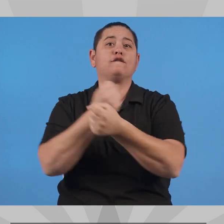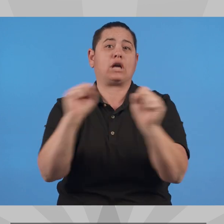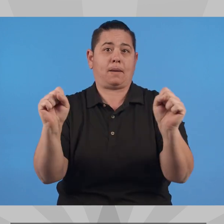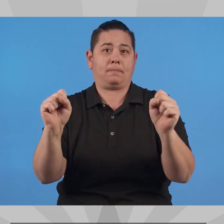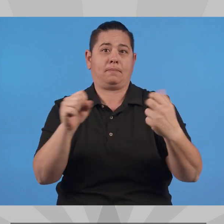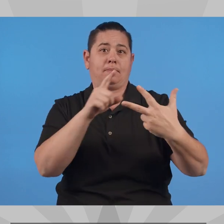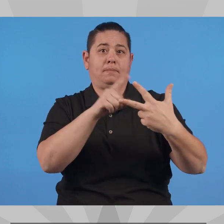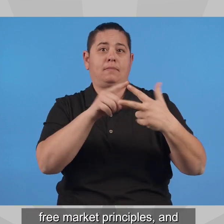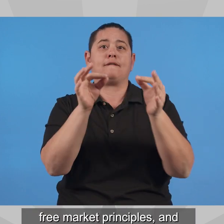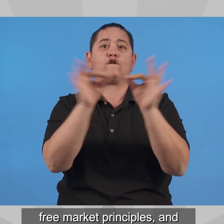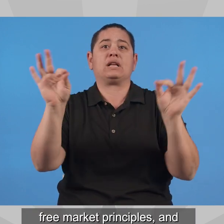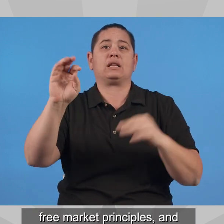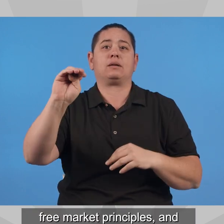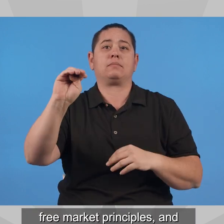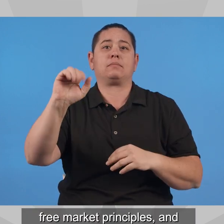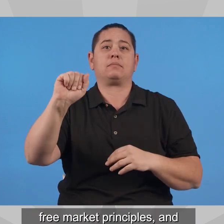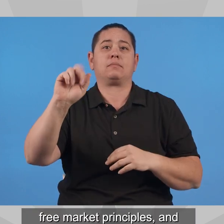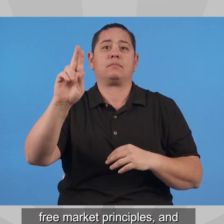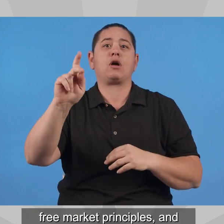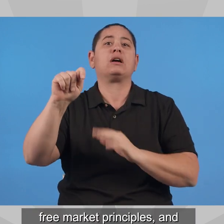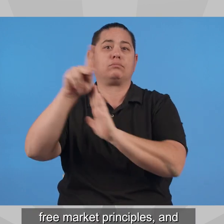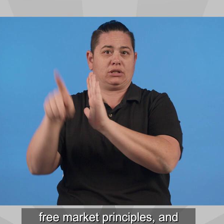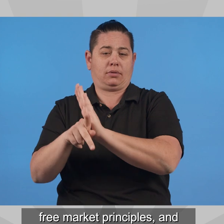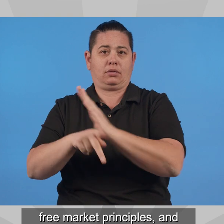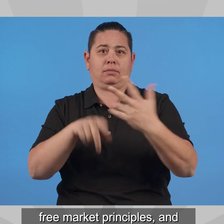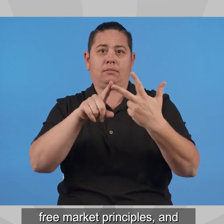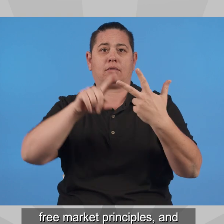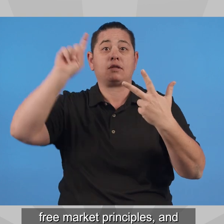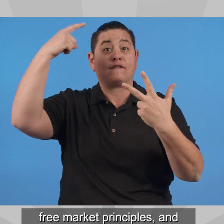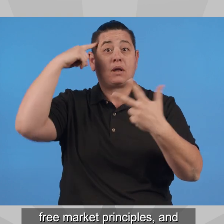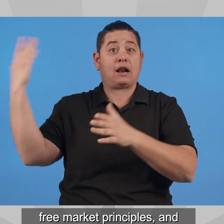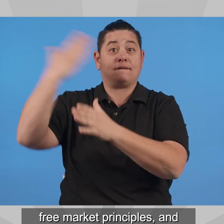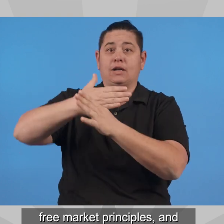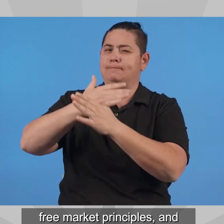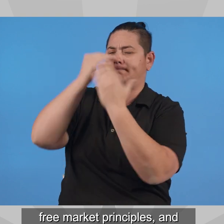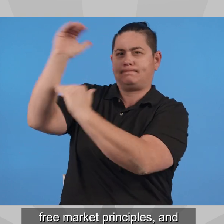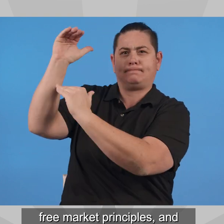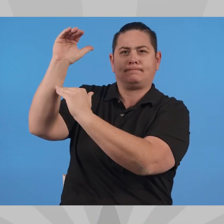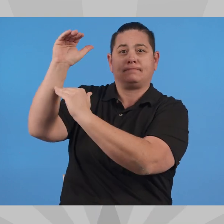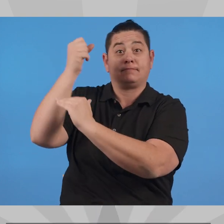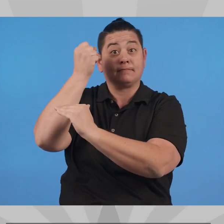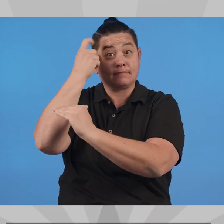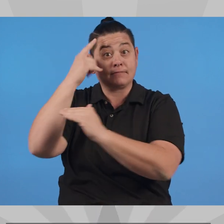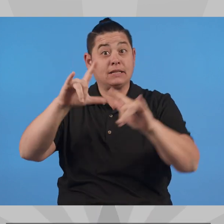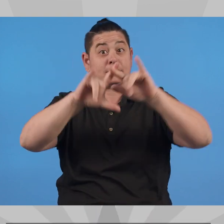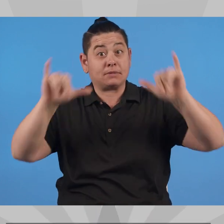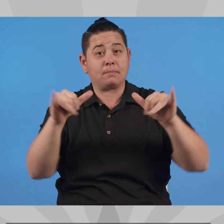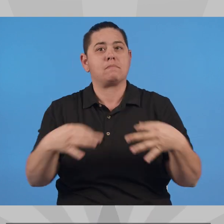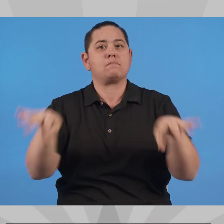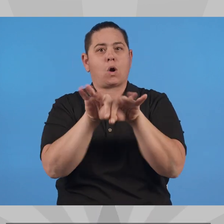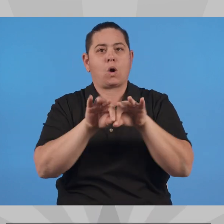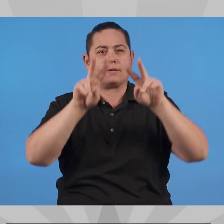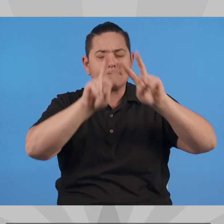individual freedom, free market principles, and limited government intervention. While also